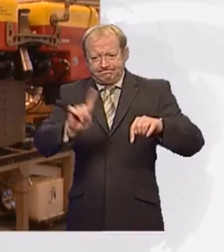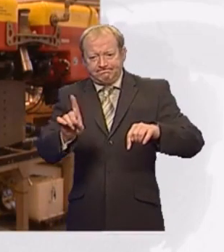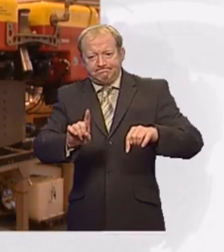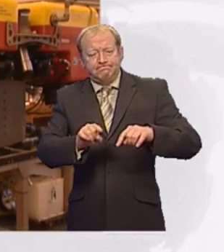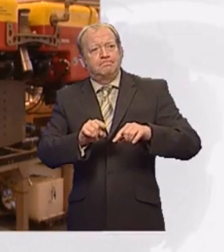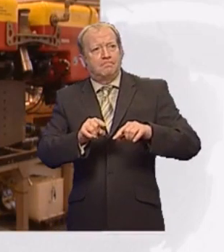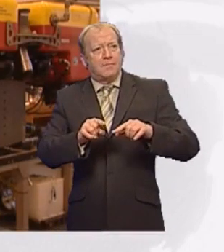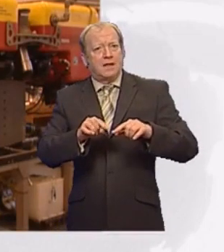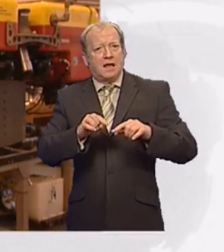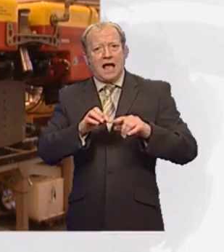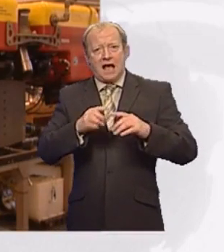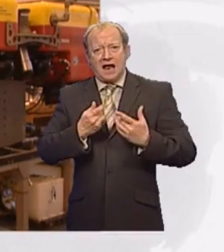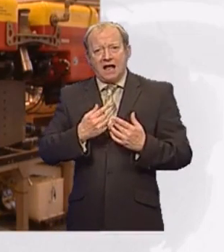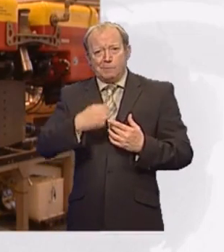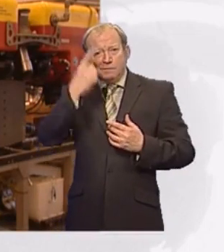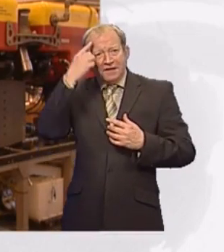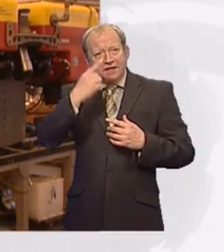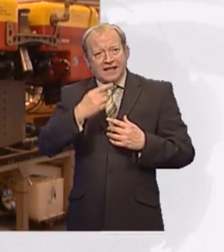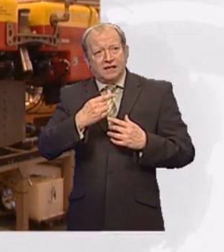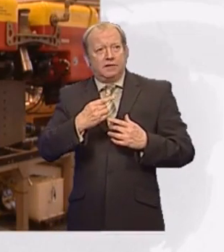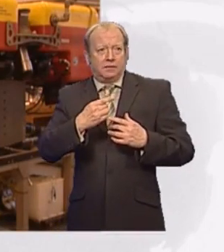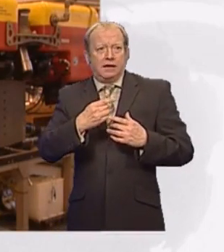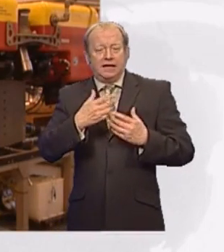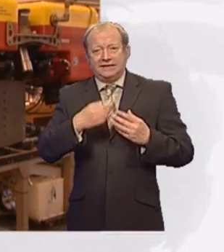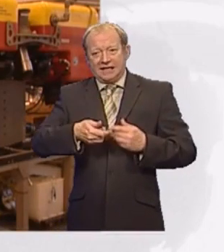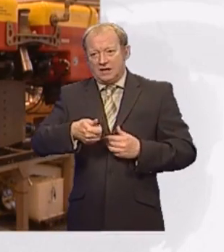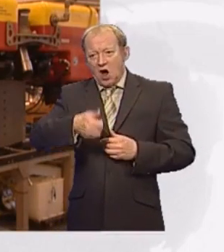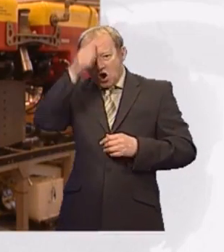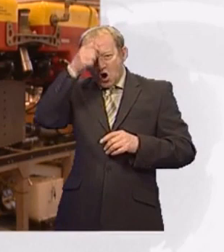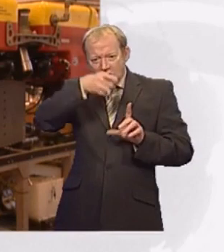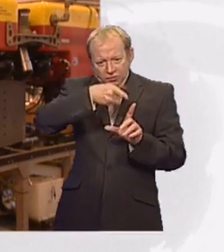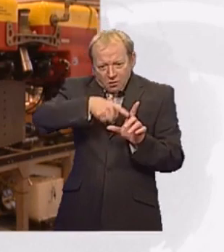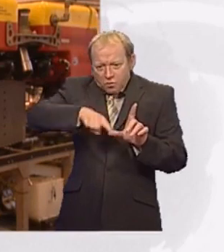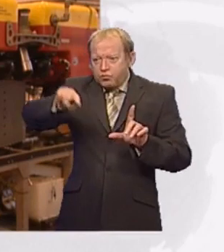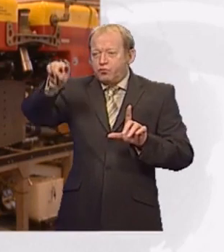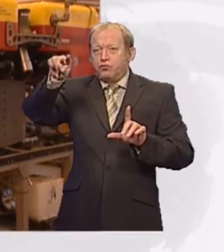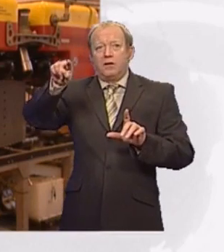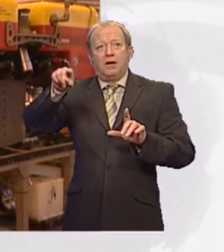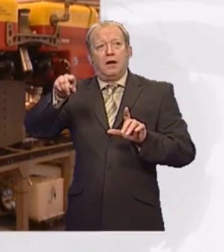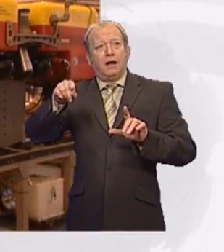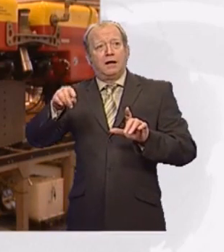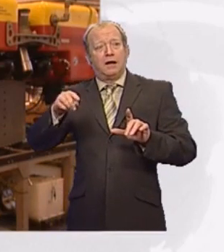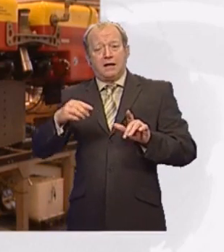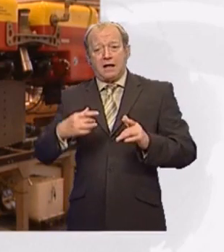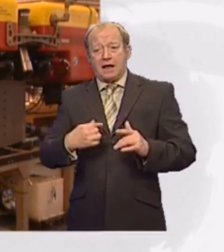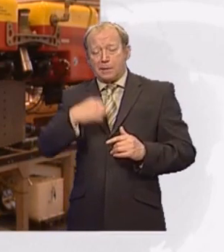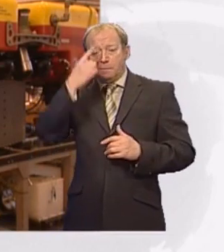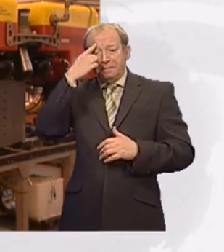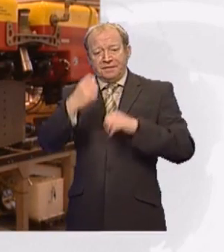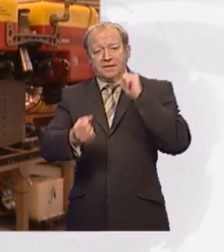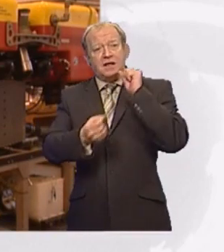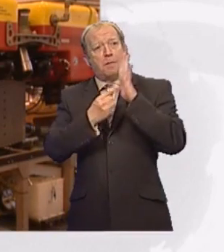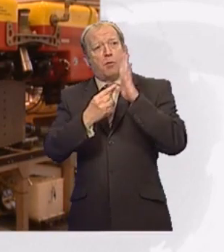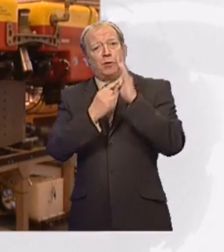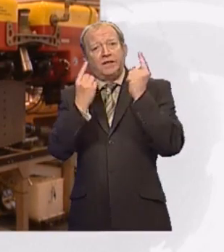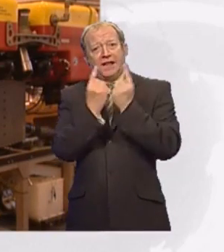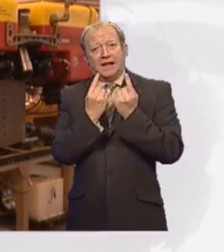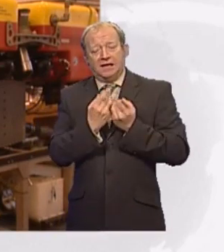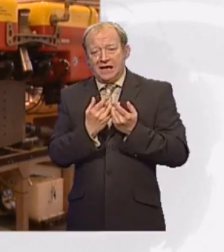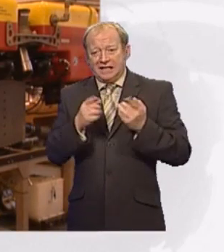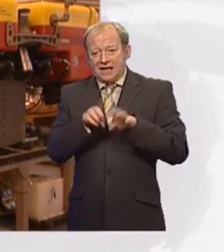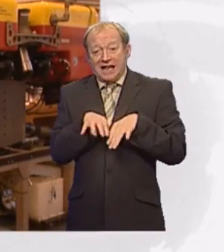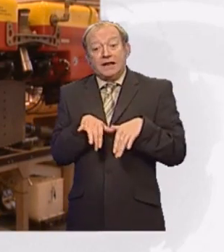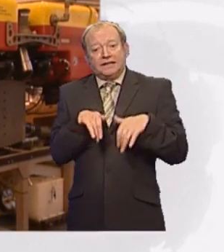exponential curve going up, it's where the curve goes up like this. And I think the important thing is also the blue touch